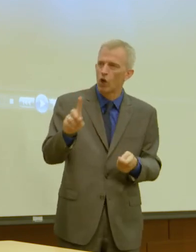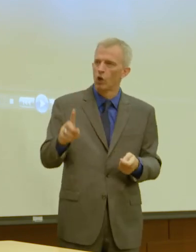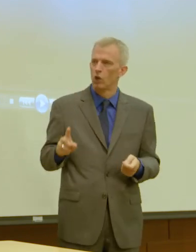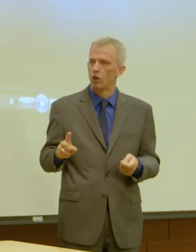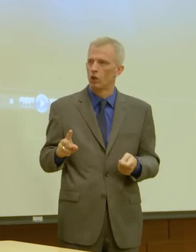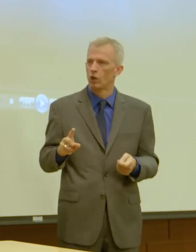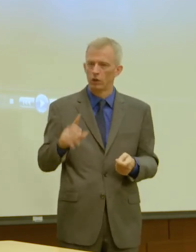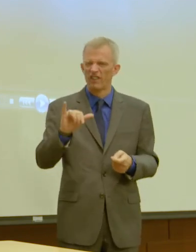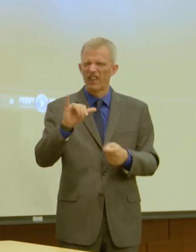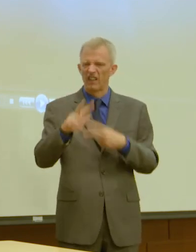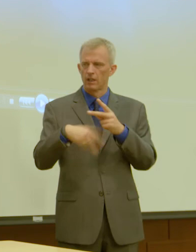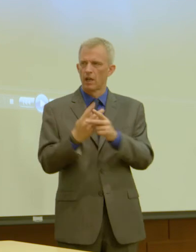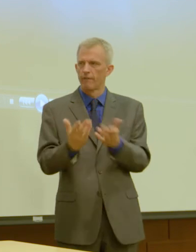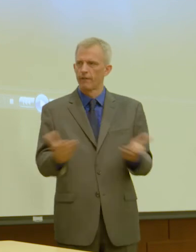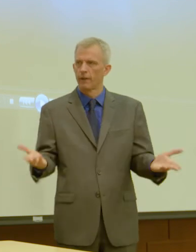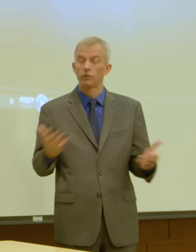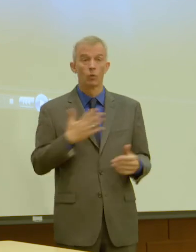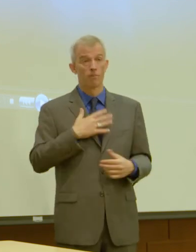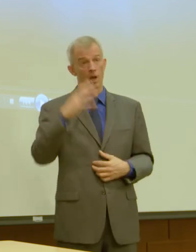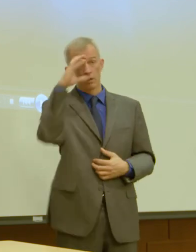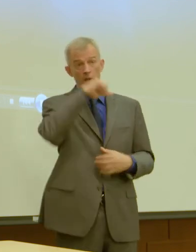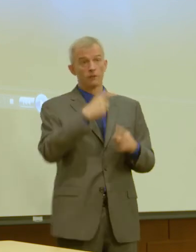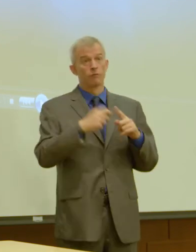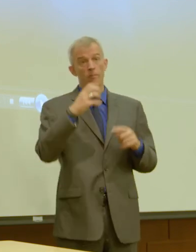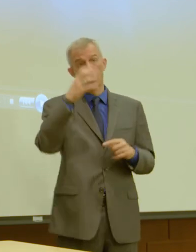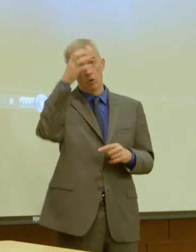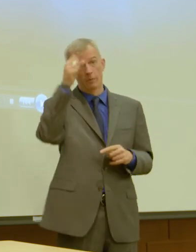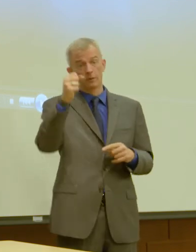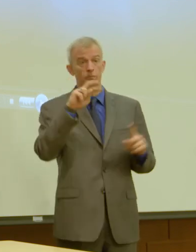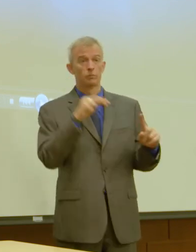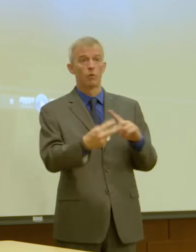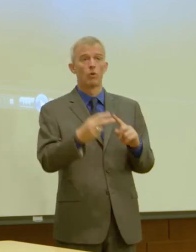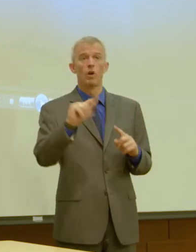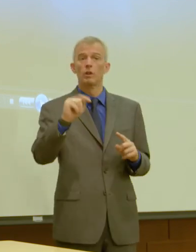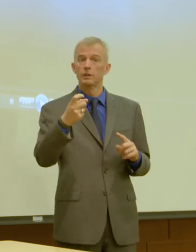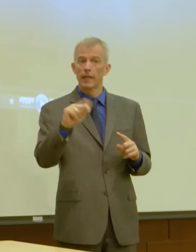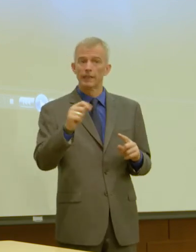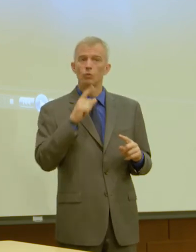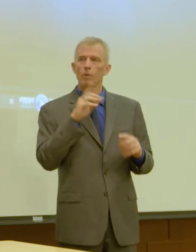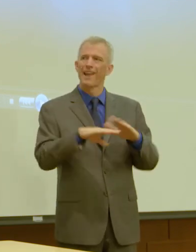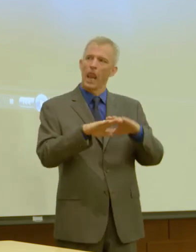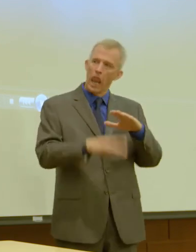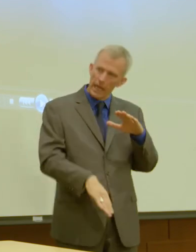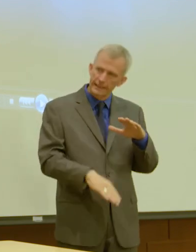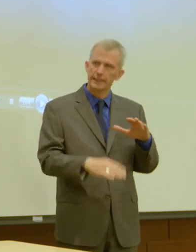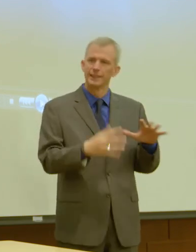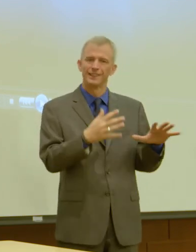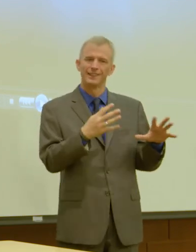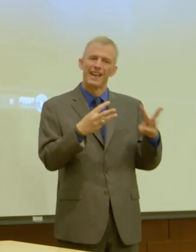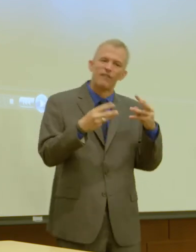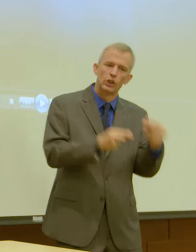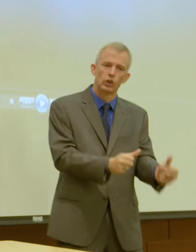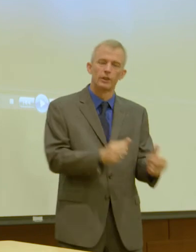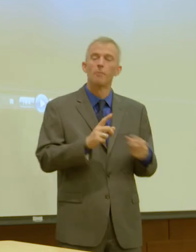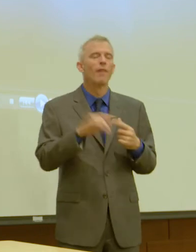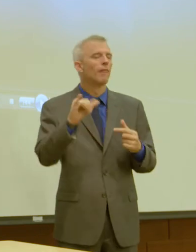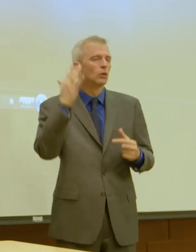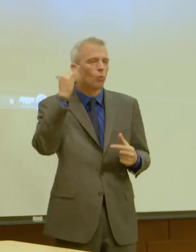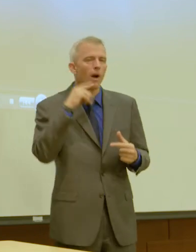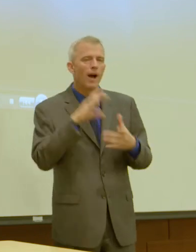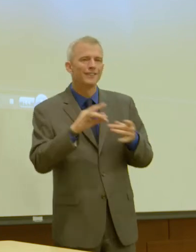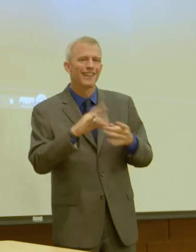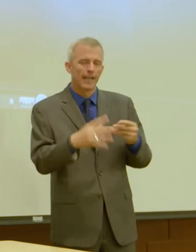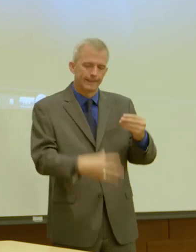my guess is just, again, from a common sense point of view is that the text is going to be a little less efficient. But that's why I say it's an added tool